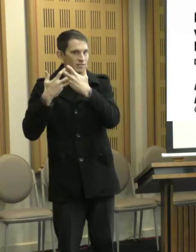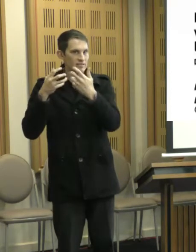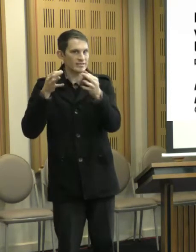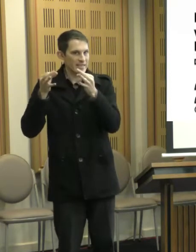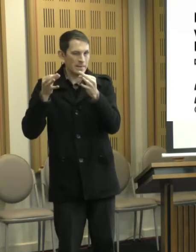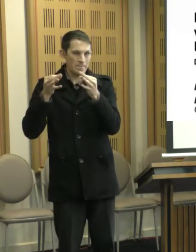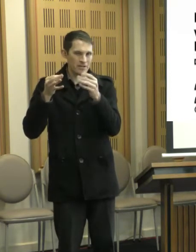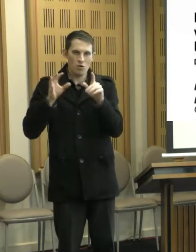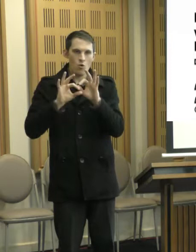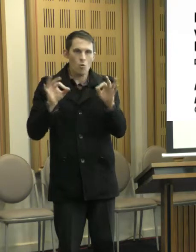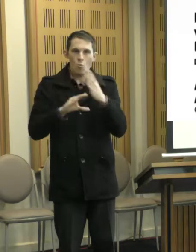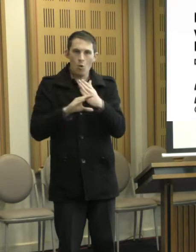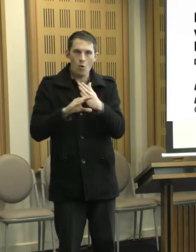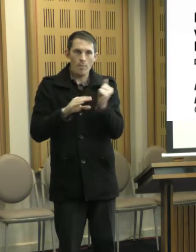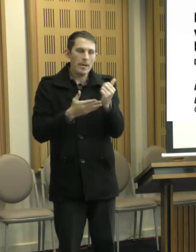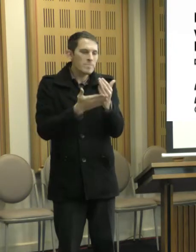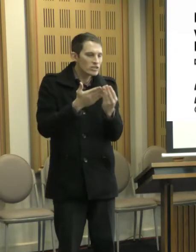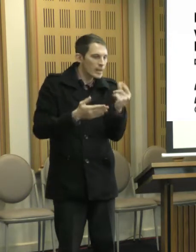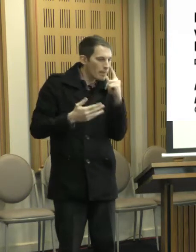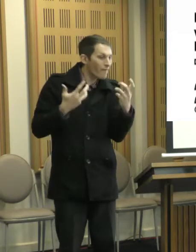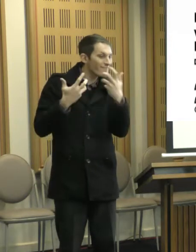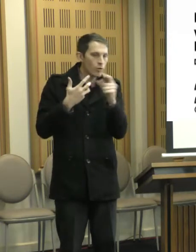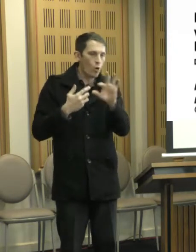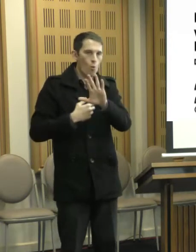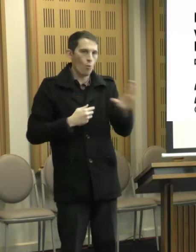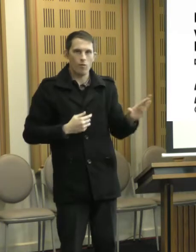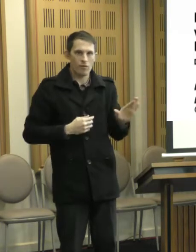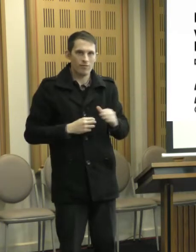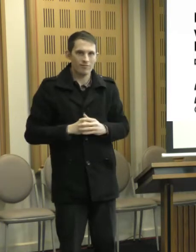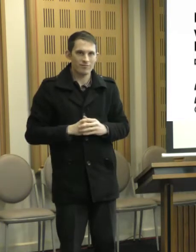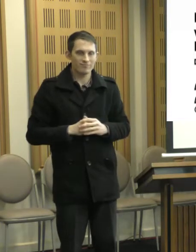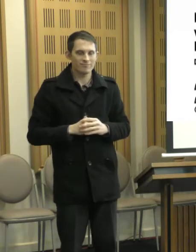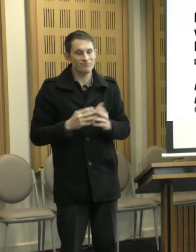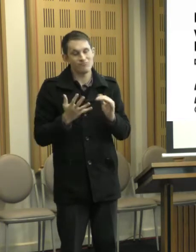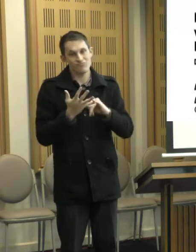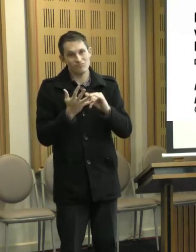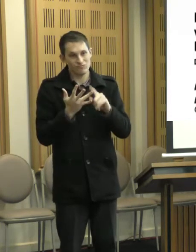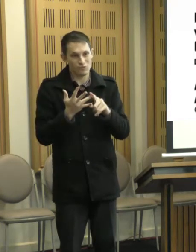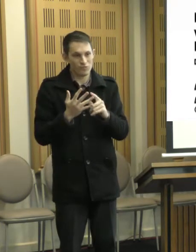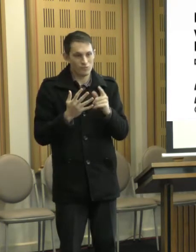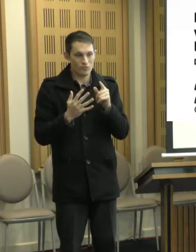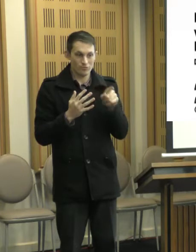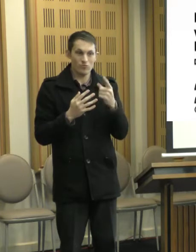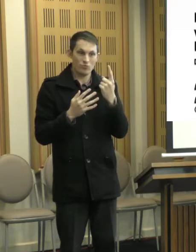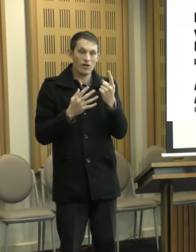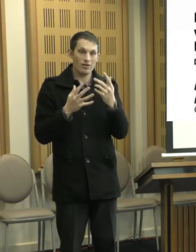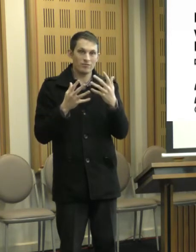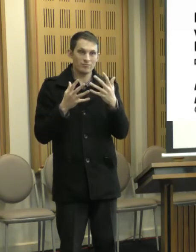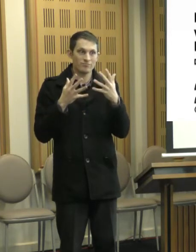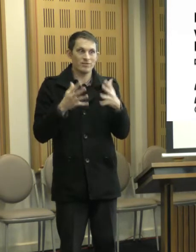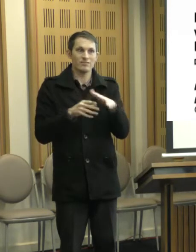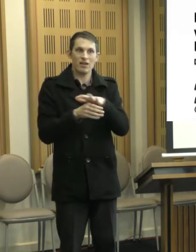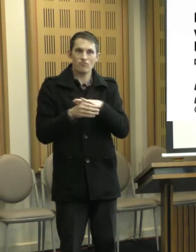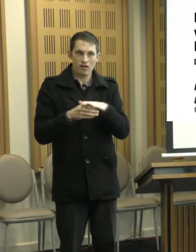can work partially, but for some people, of course, but not for everybody. So, yeah, it's, that is, it is a massive area. And I think it's, there's no